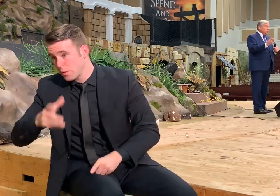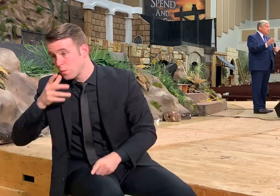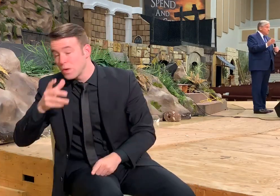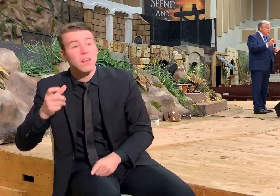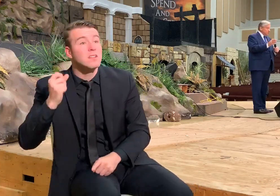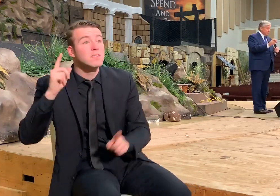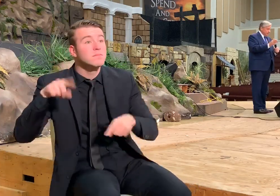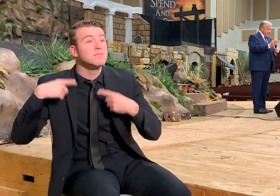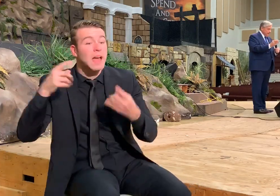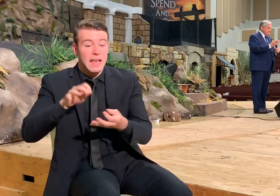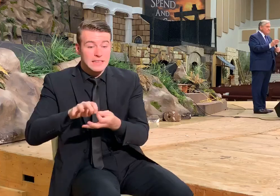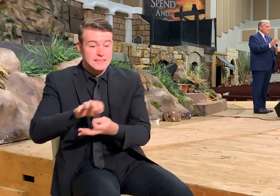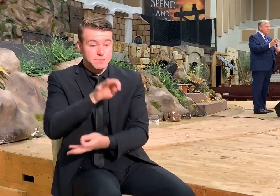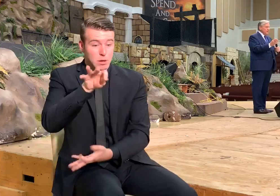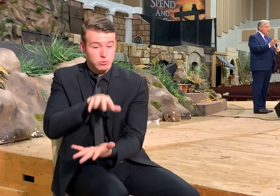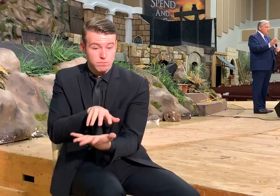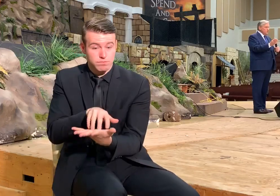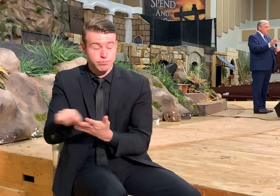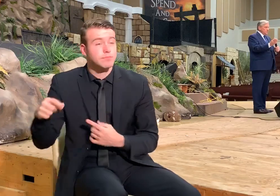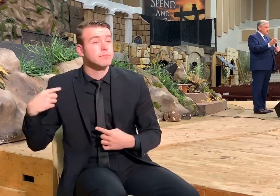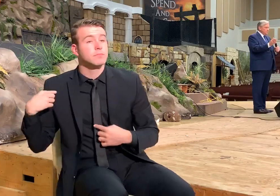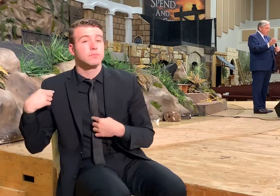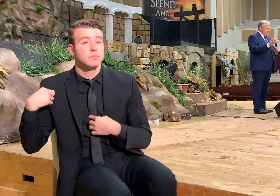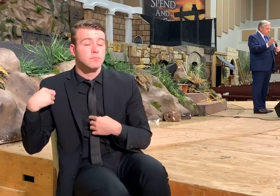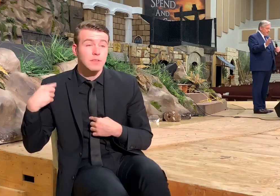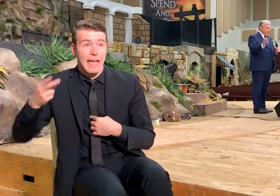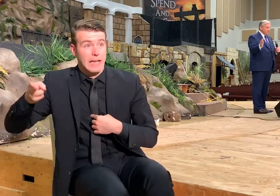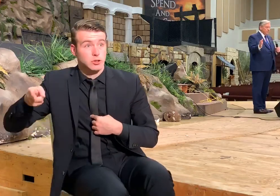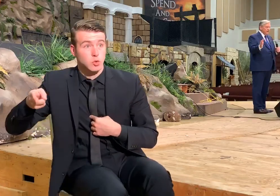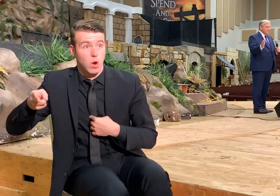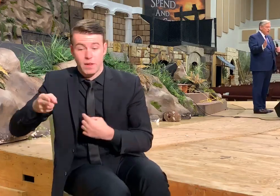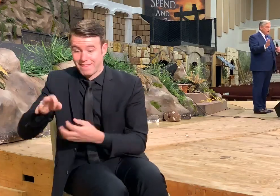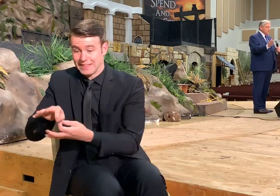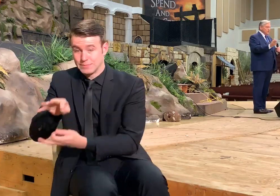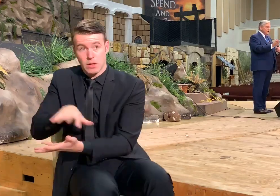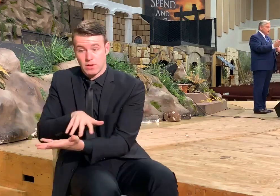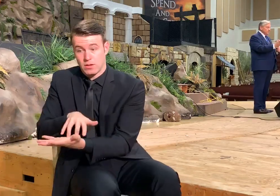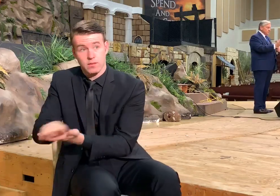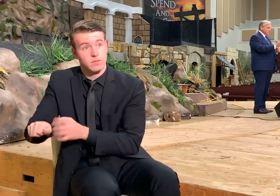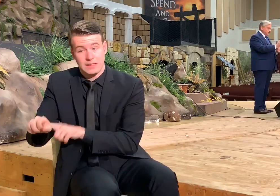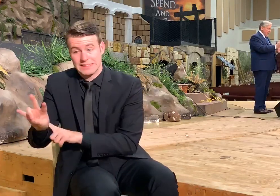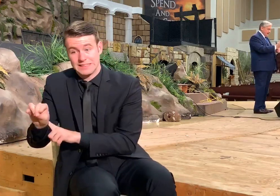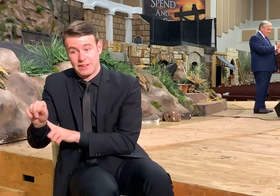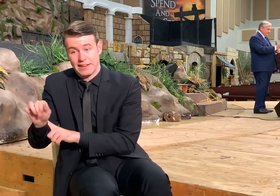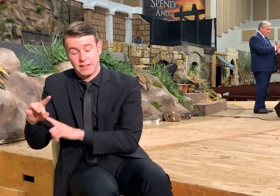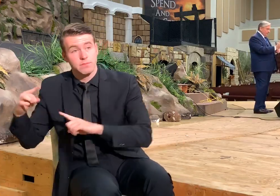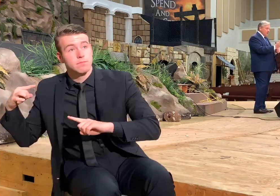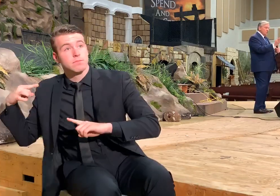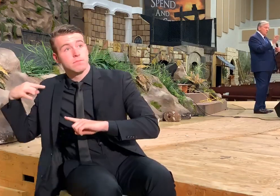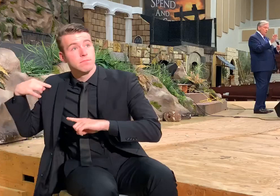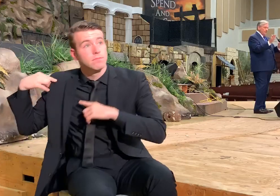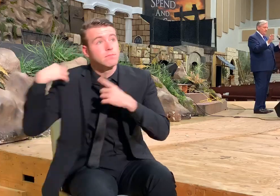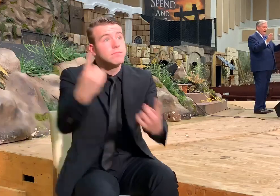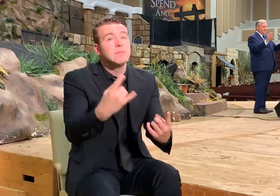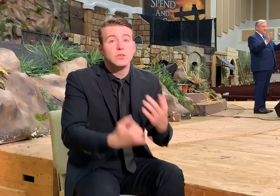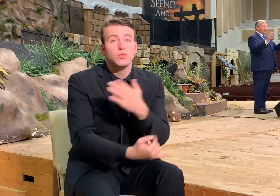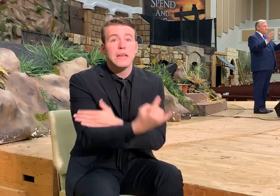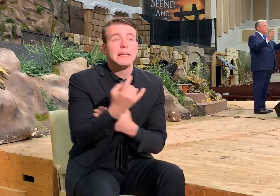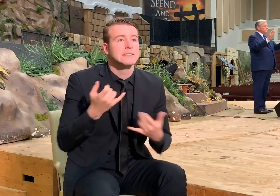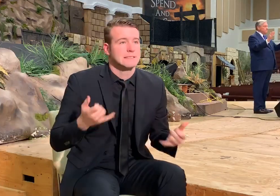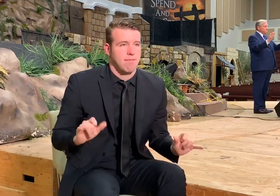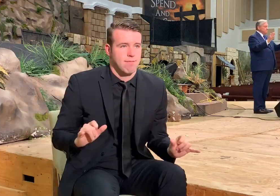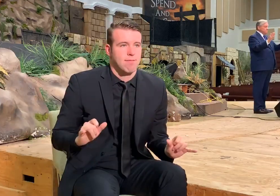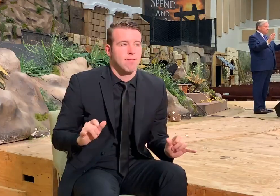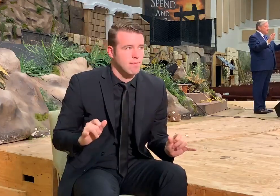Israel spiritually, spiritually has remained upon Israel unto this day. During that